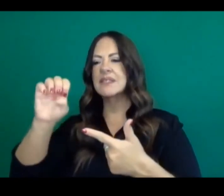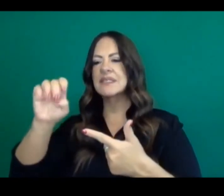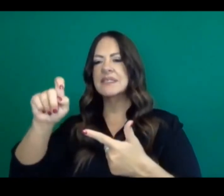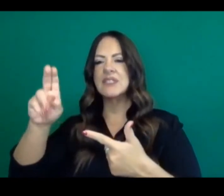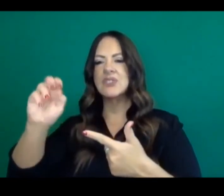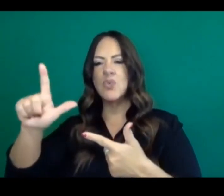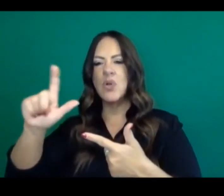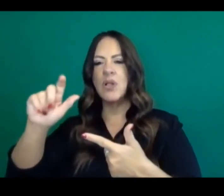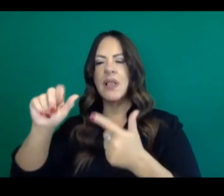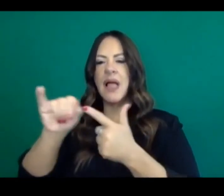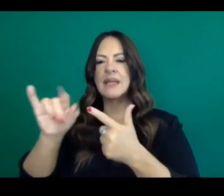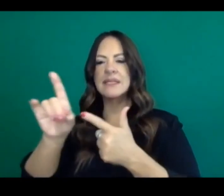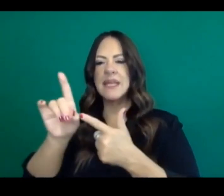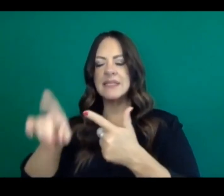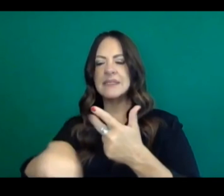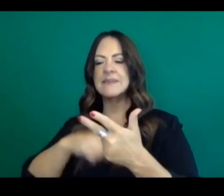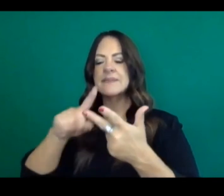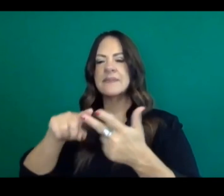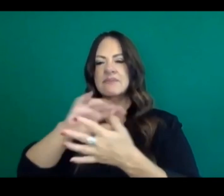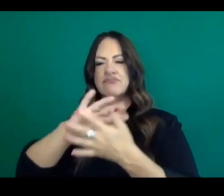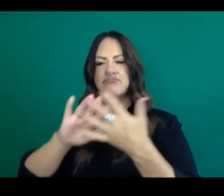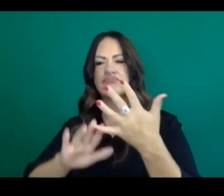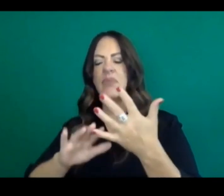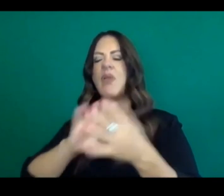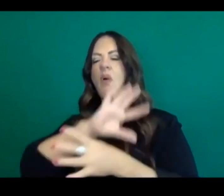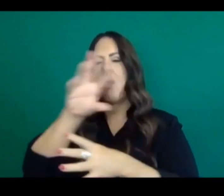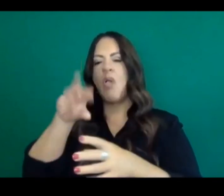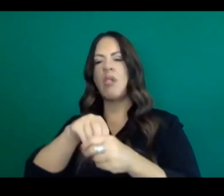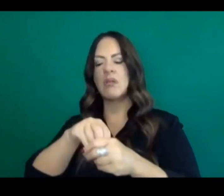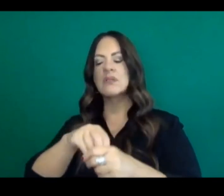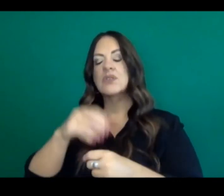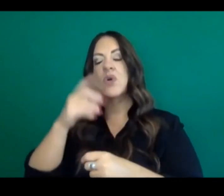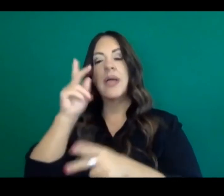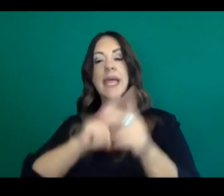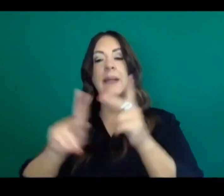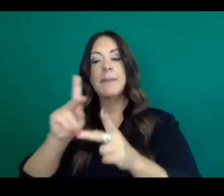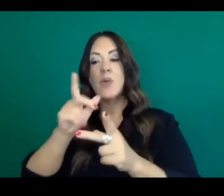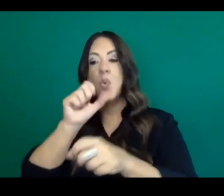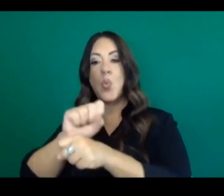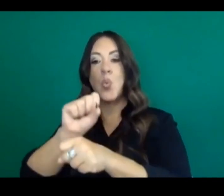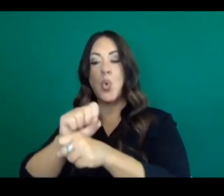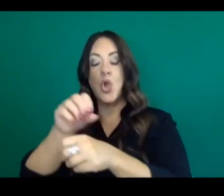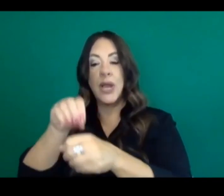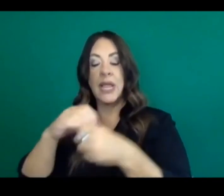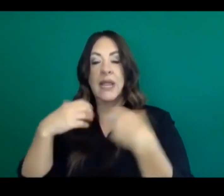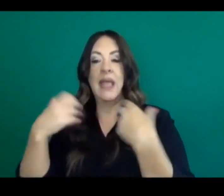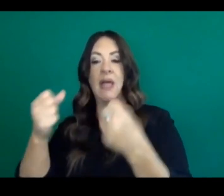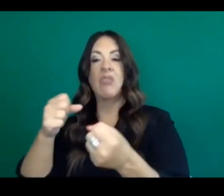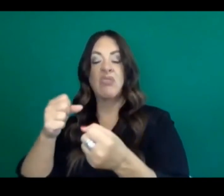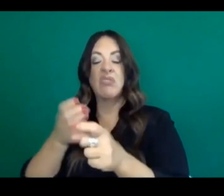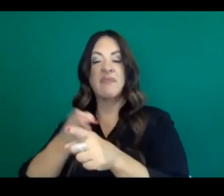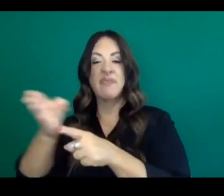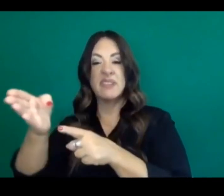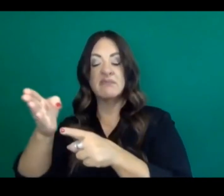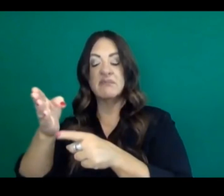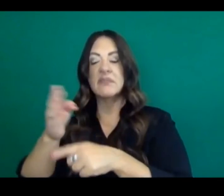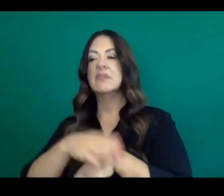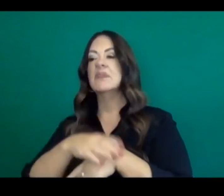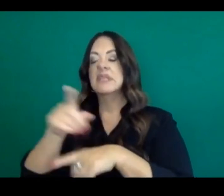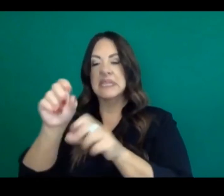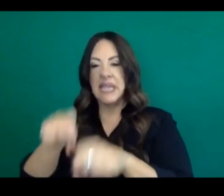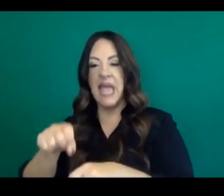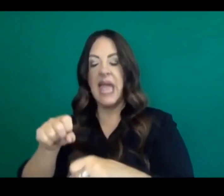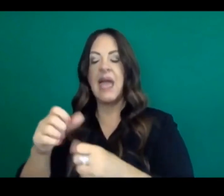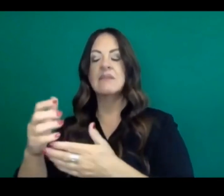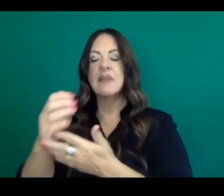information, whether somebody is working in a healthcare environment, a different essential workplace. So really enhancing the state's ability